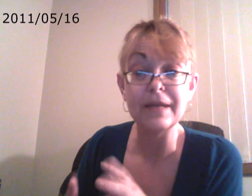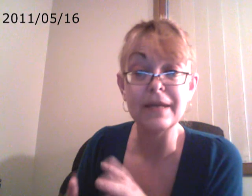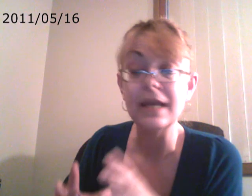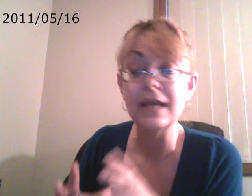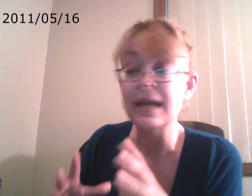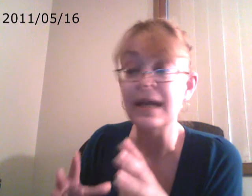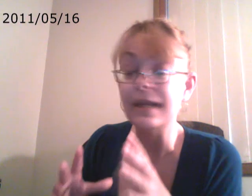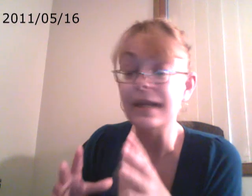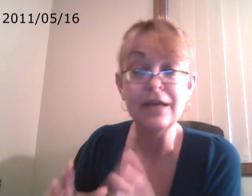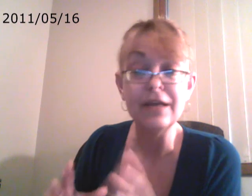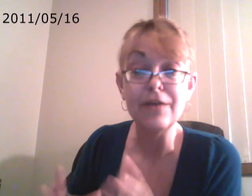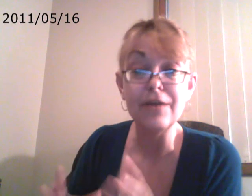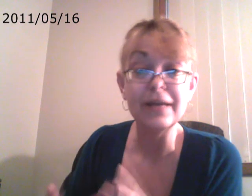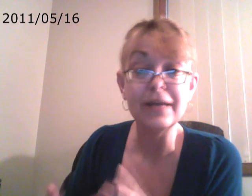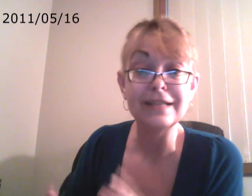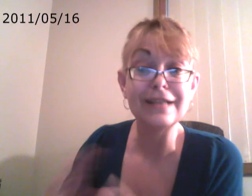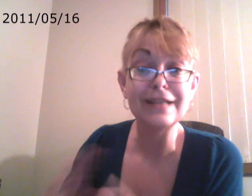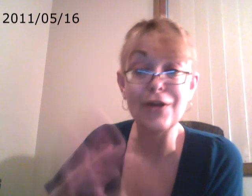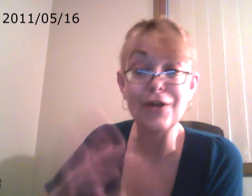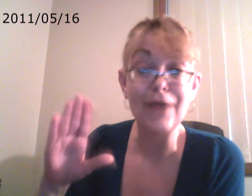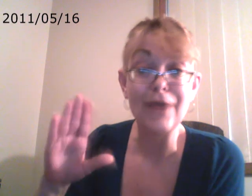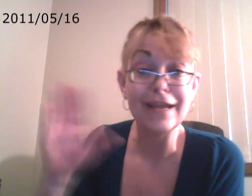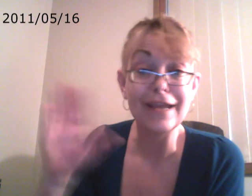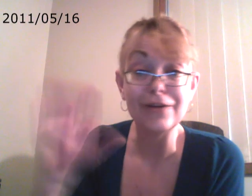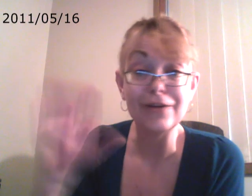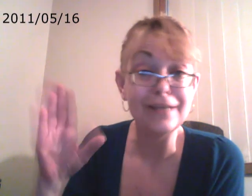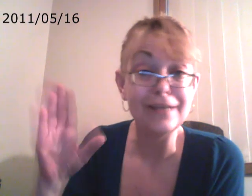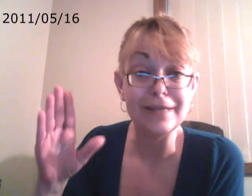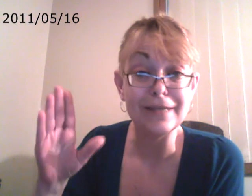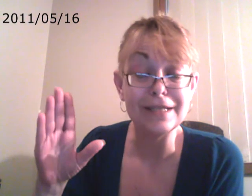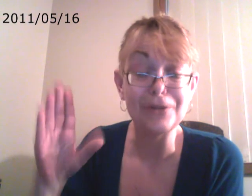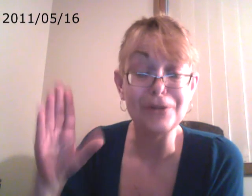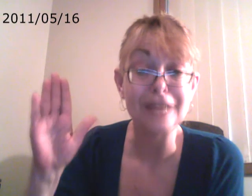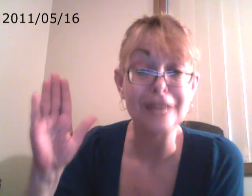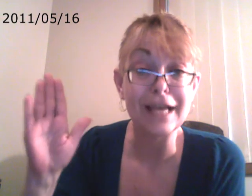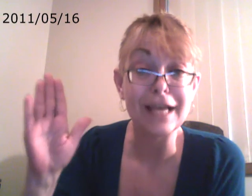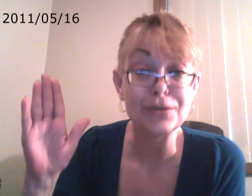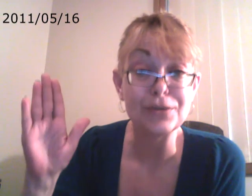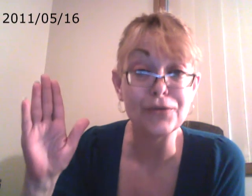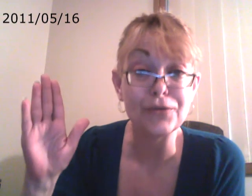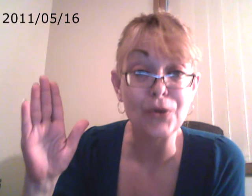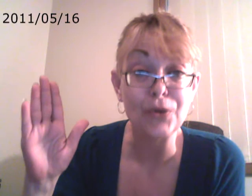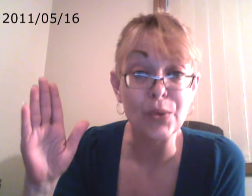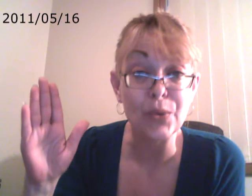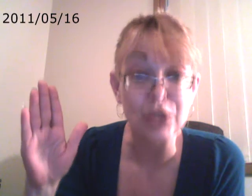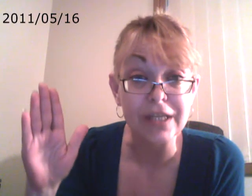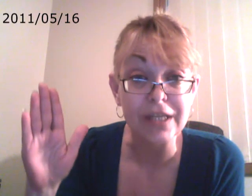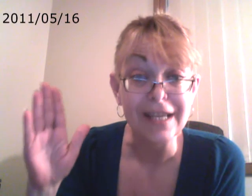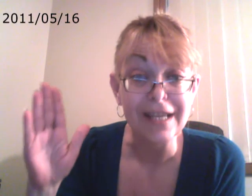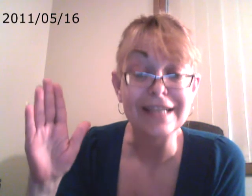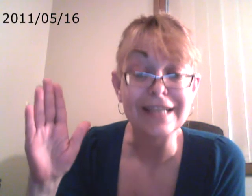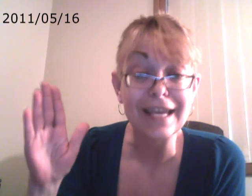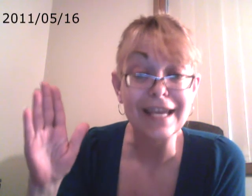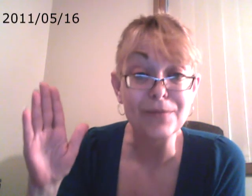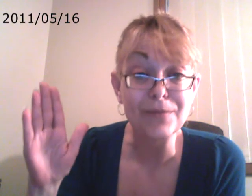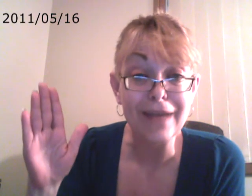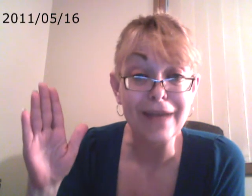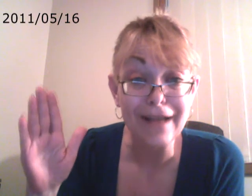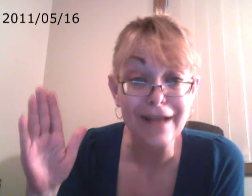in our planet said, no, I ain't going to keep any secrets and I got to do it for your own good. Because I kept one hell of a